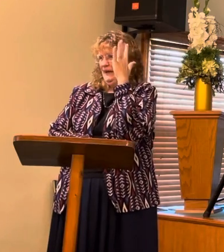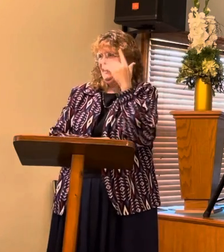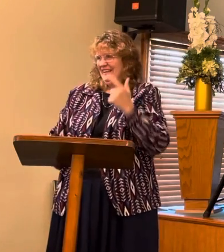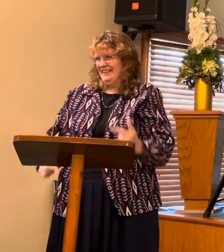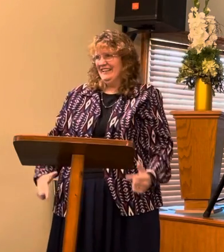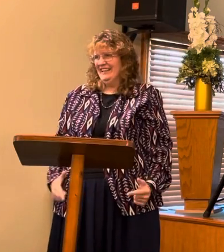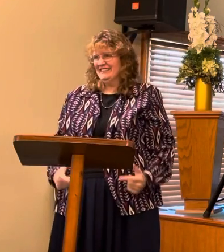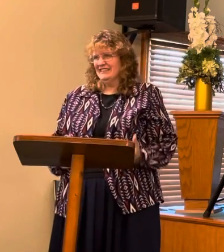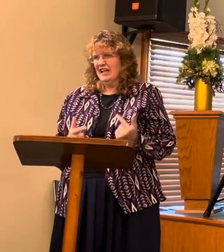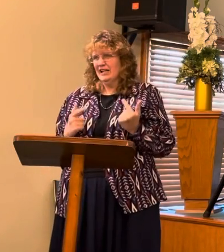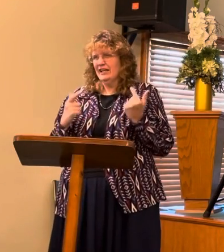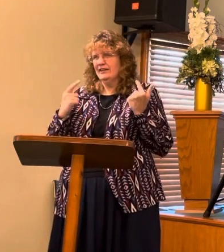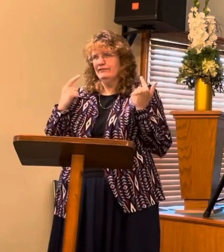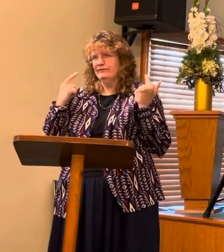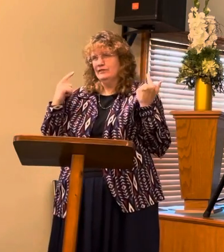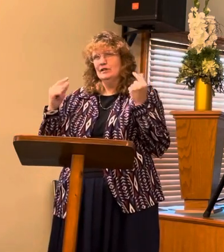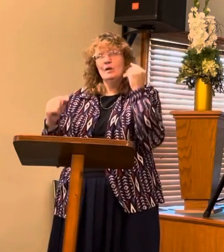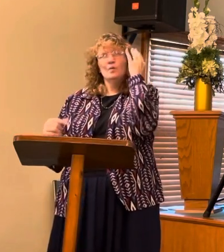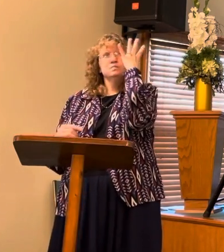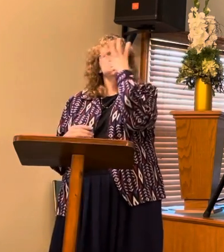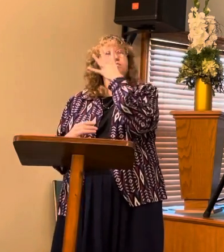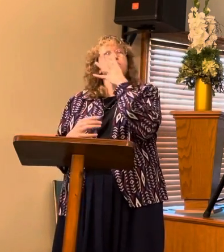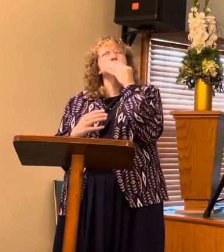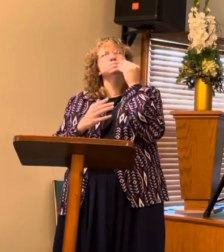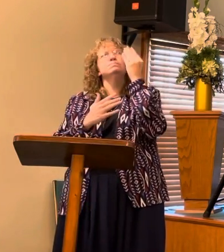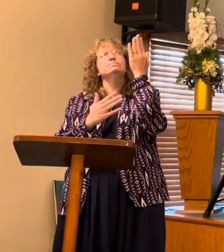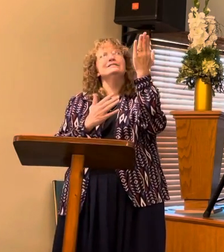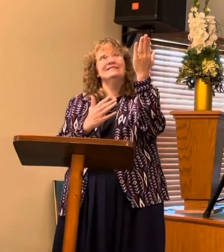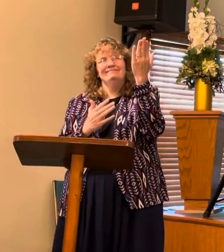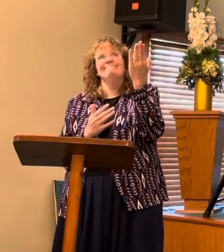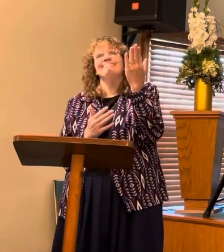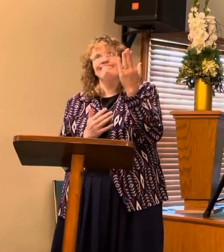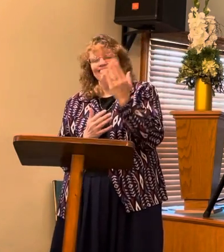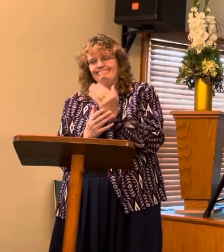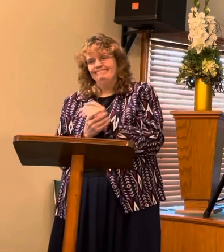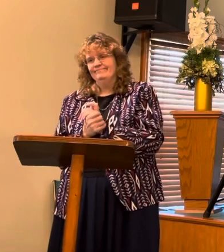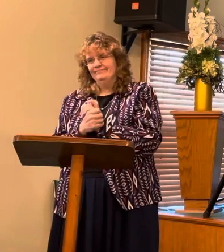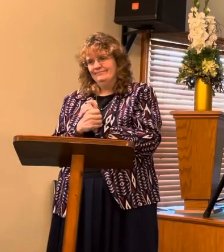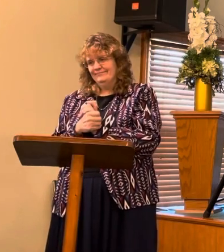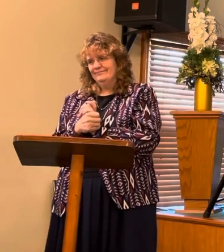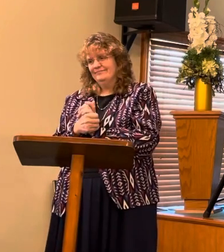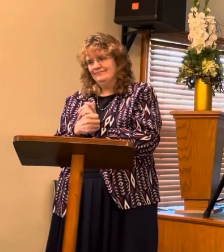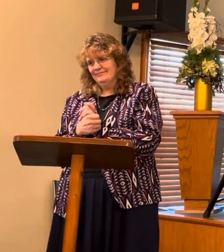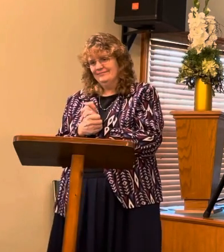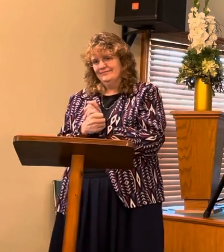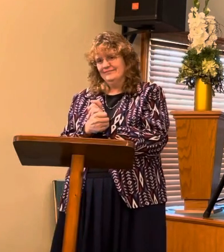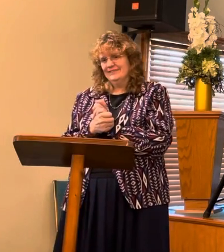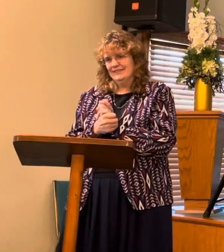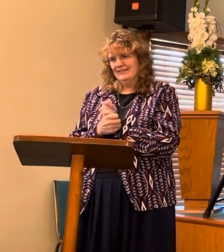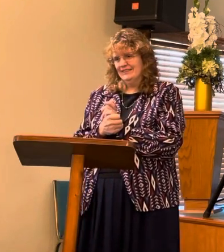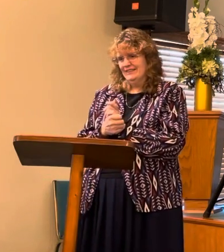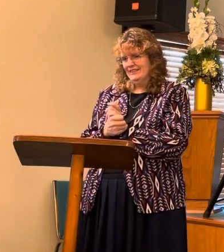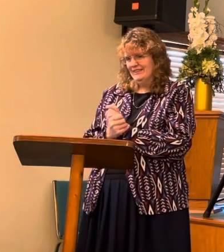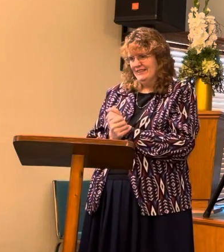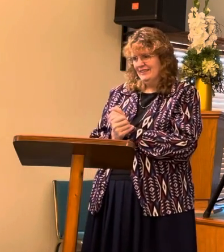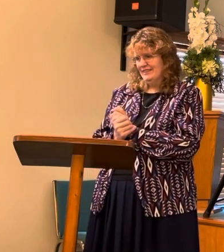blue, and the roses